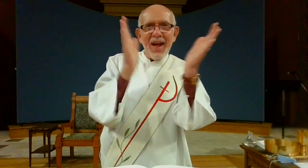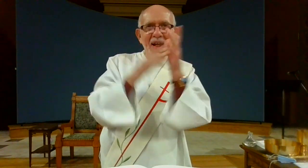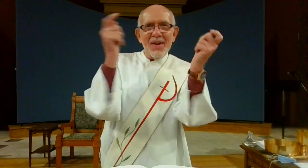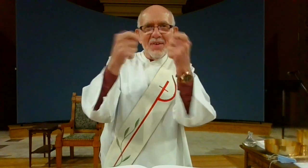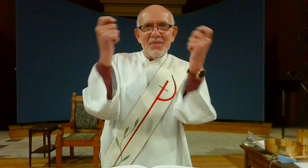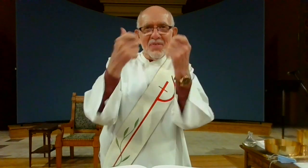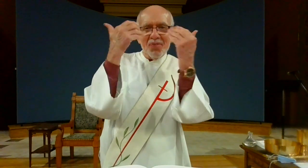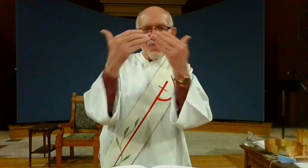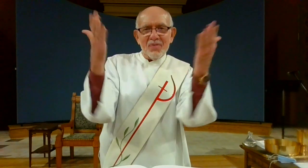Alleluia